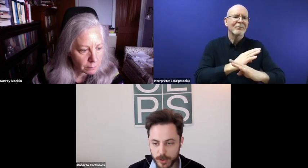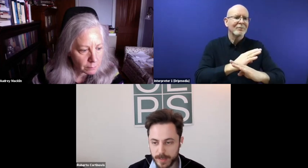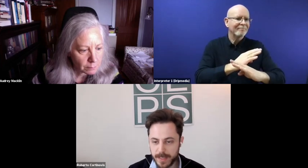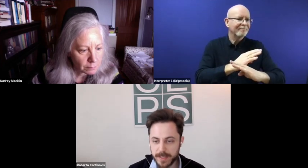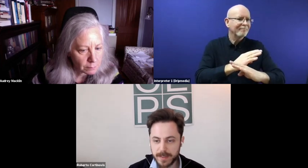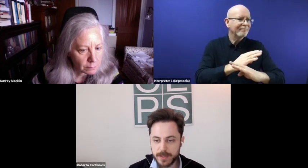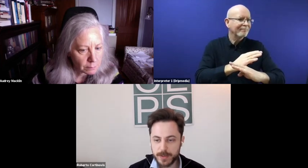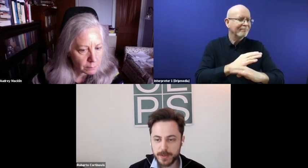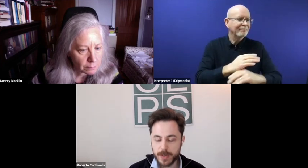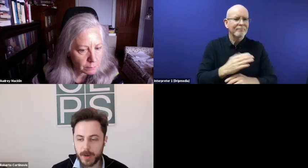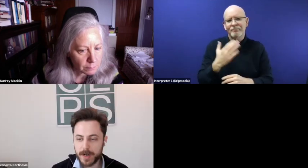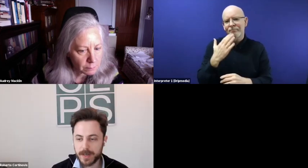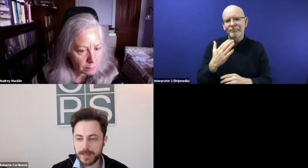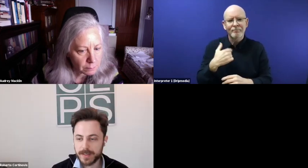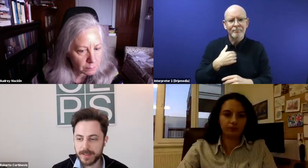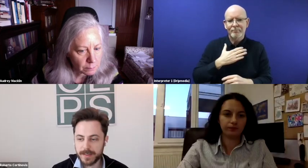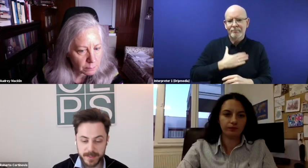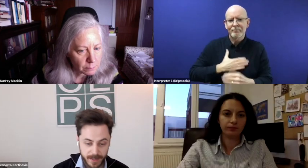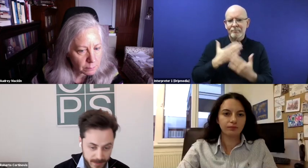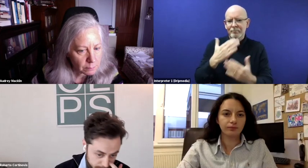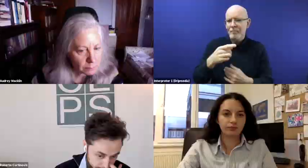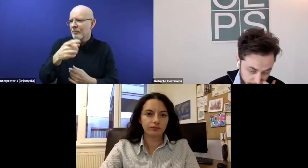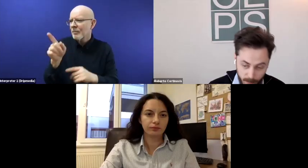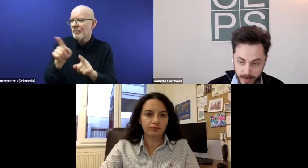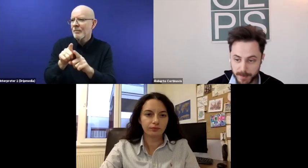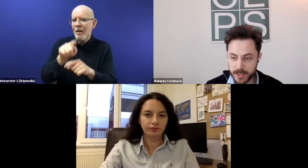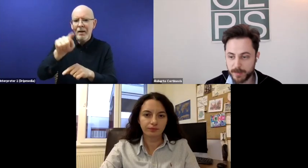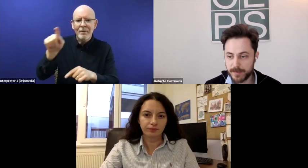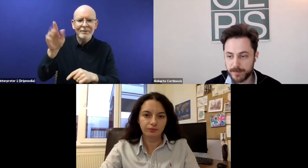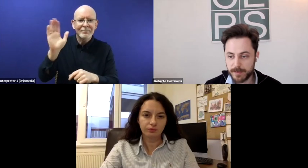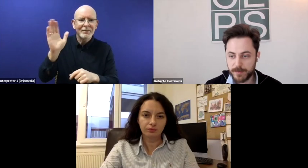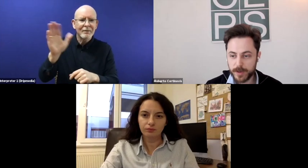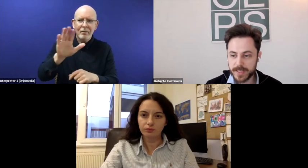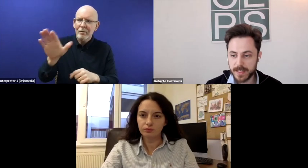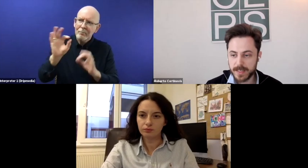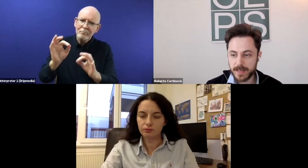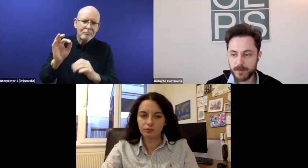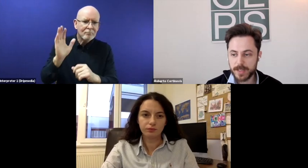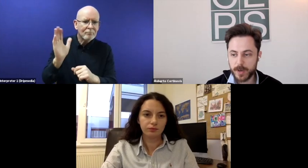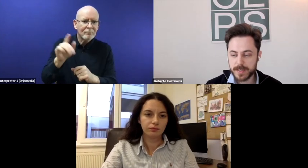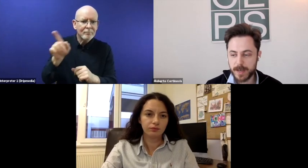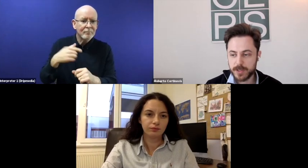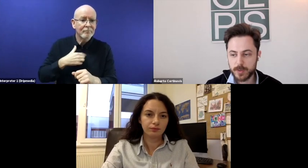immediately to our discussants. As I mentioned, we have four discussants. I would like to ask them to